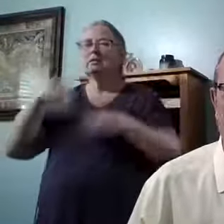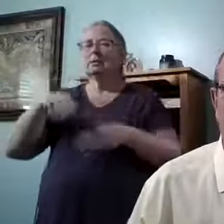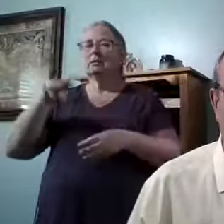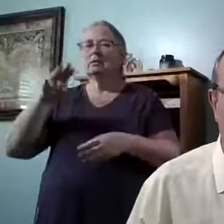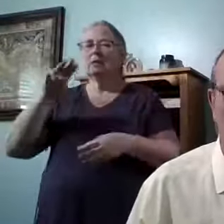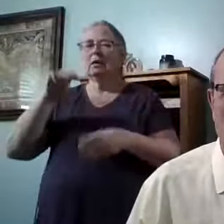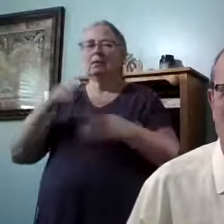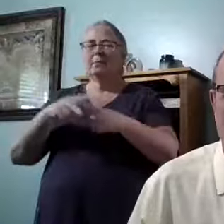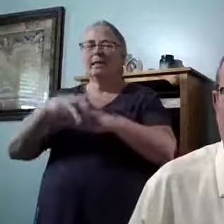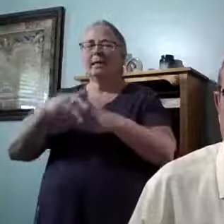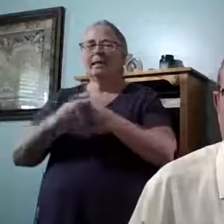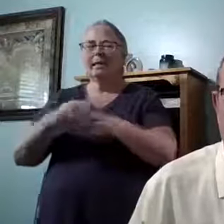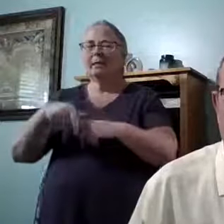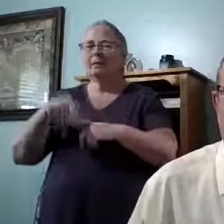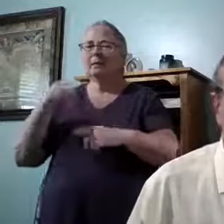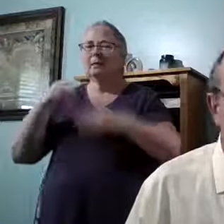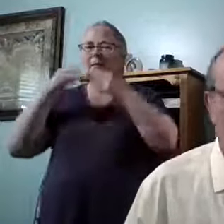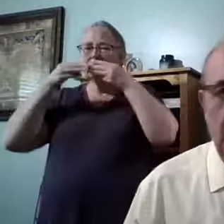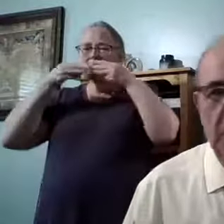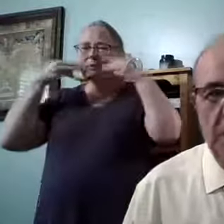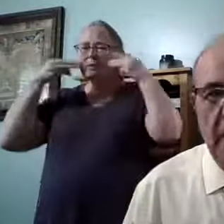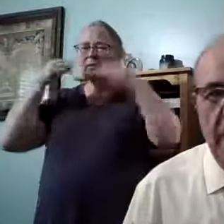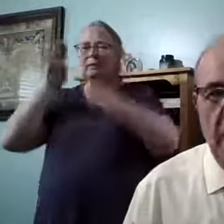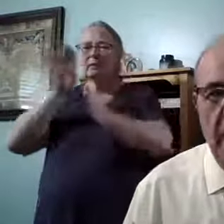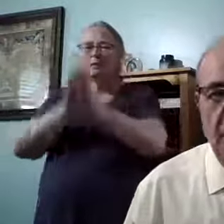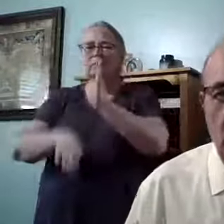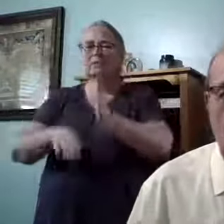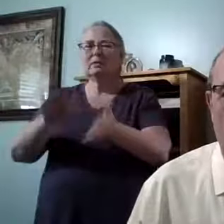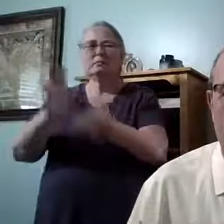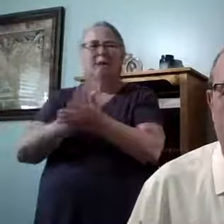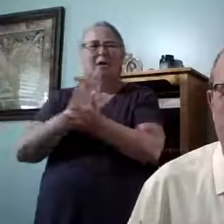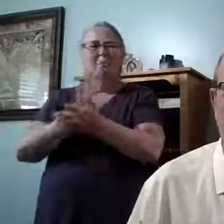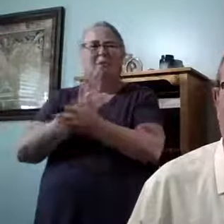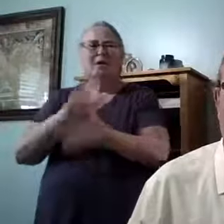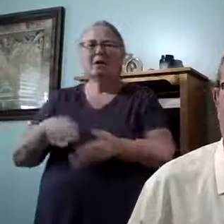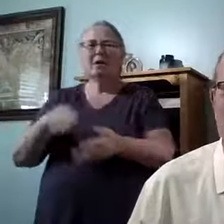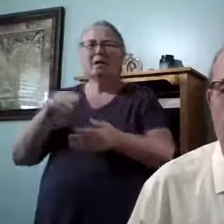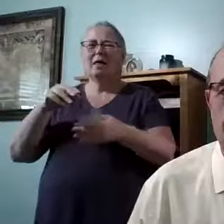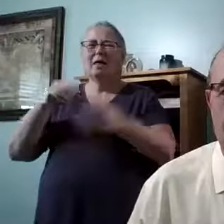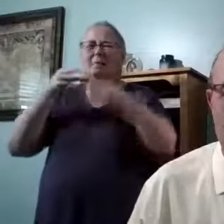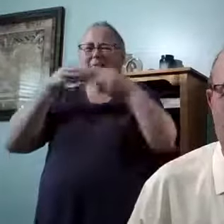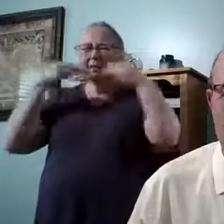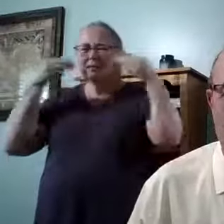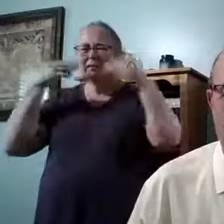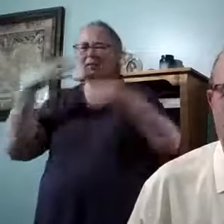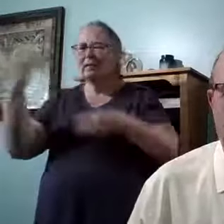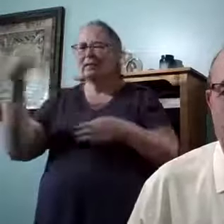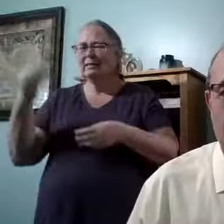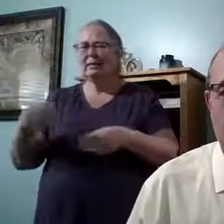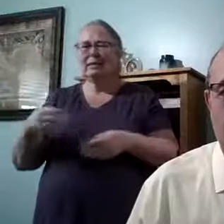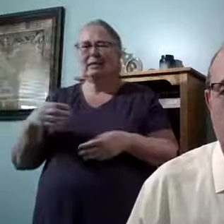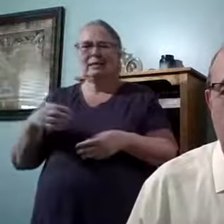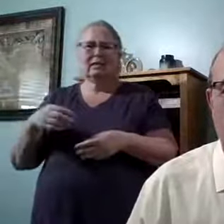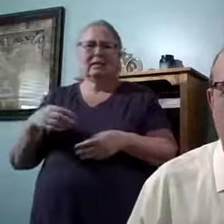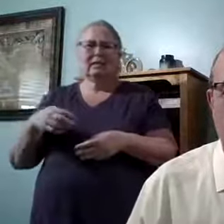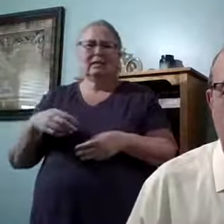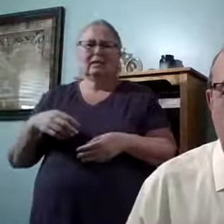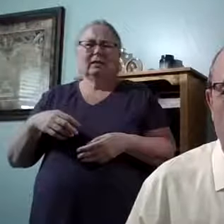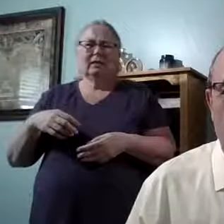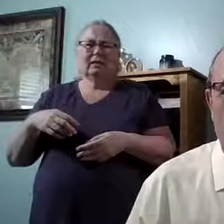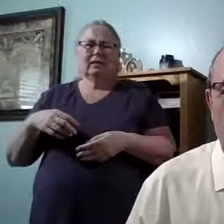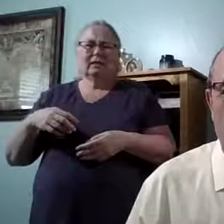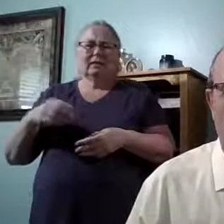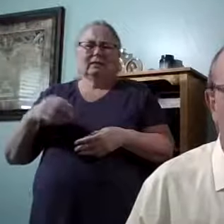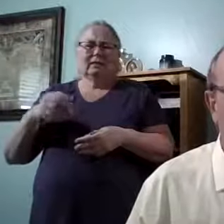a mask. I've told a few people about it. The cheapest paper mask you can buy. And guess what? He was outside and he had must have